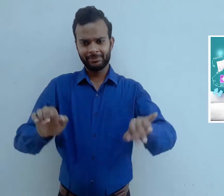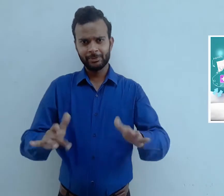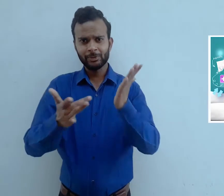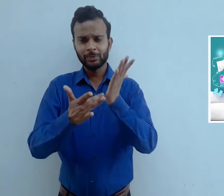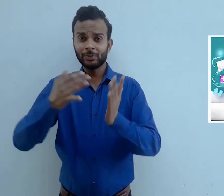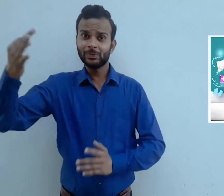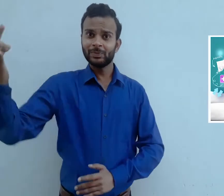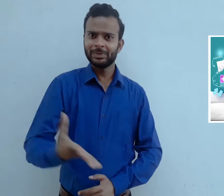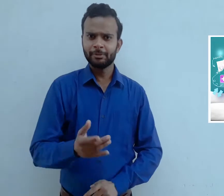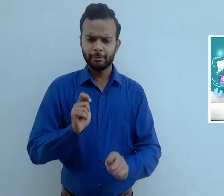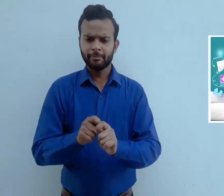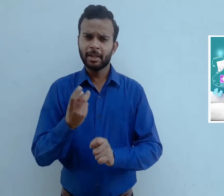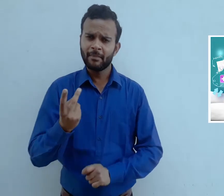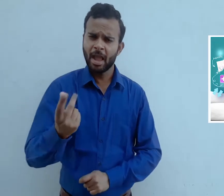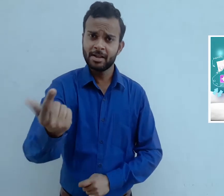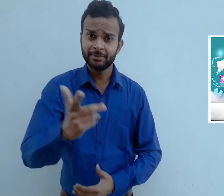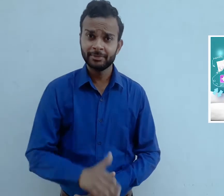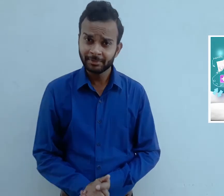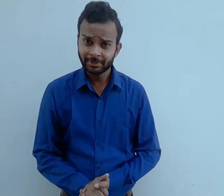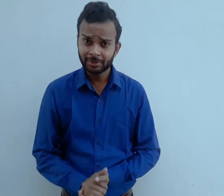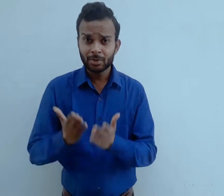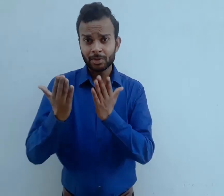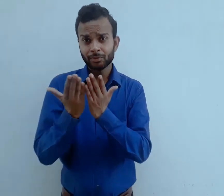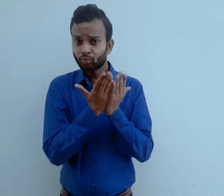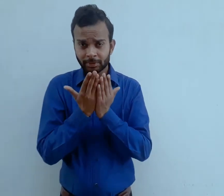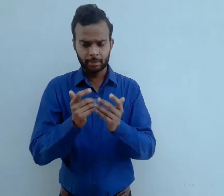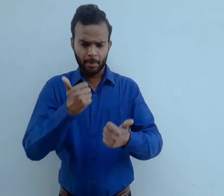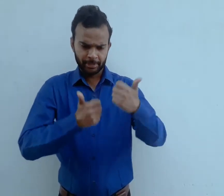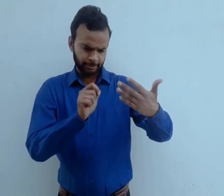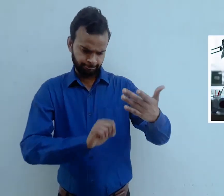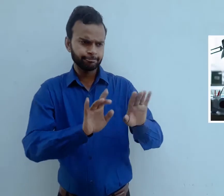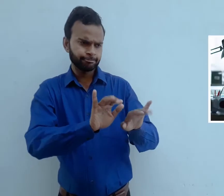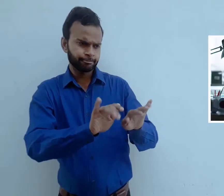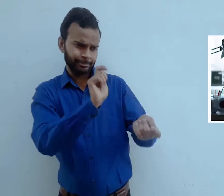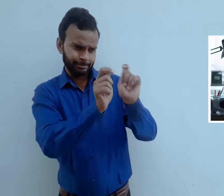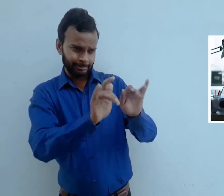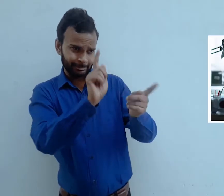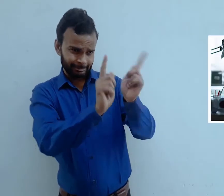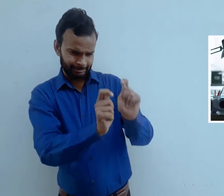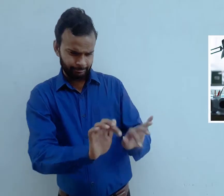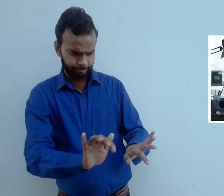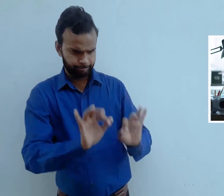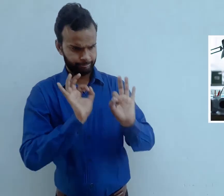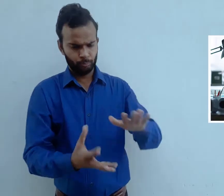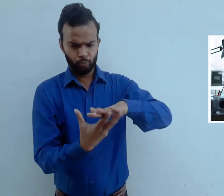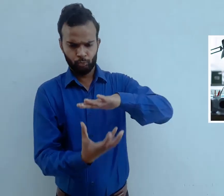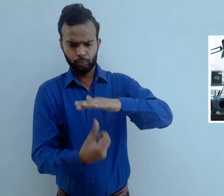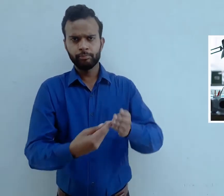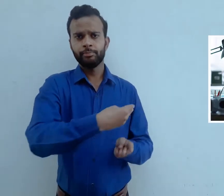new technologies of computers through which we can work faster than before. Now it has become one-time effort for the teachers to prepare test